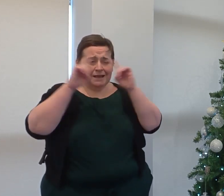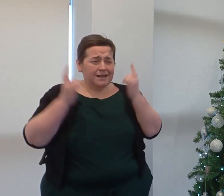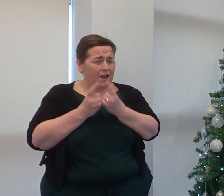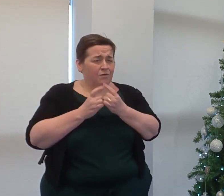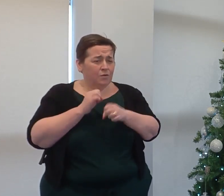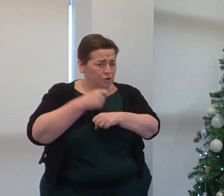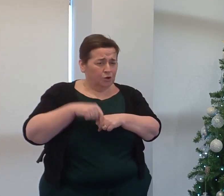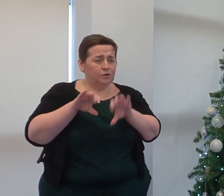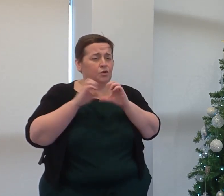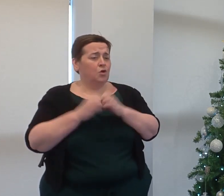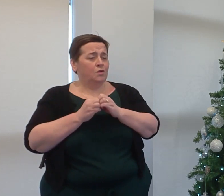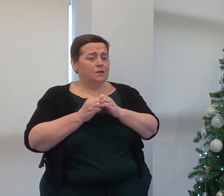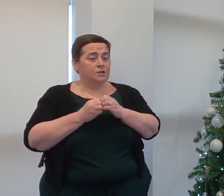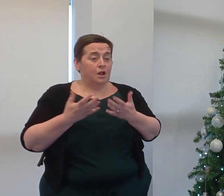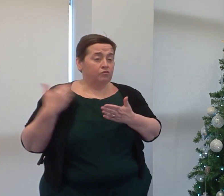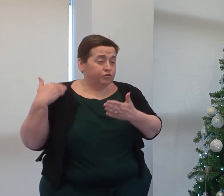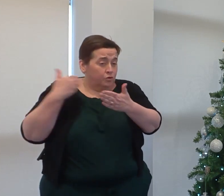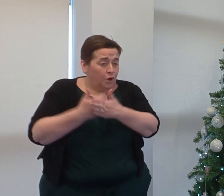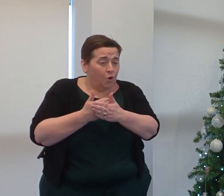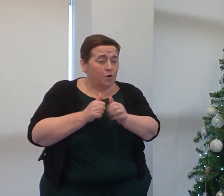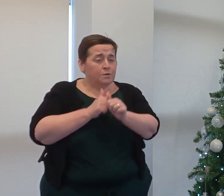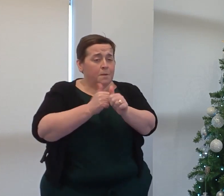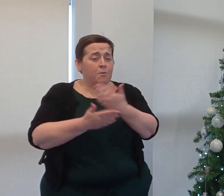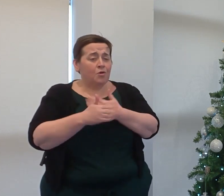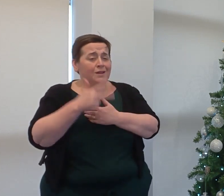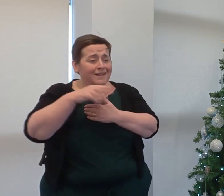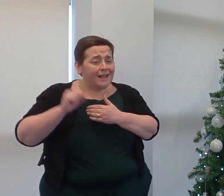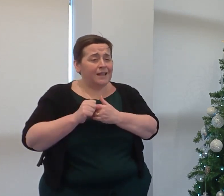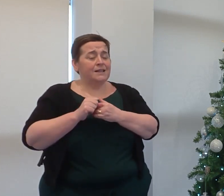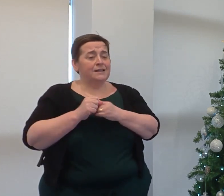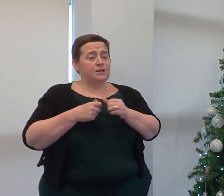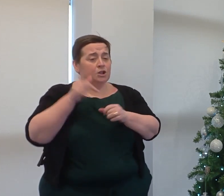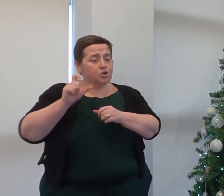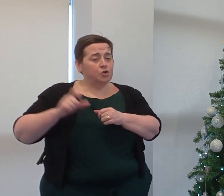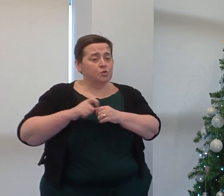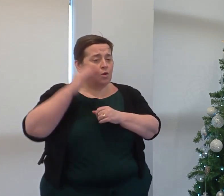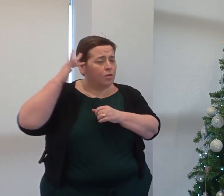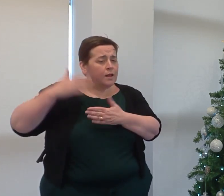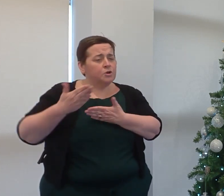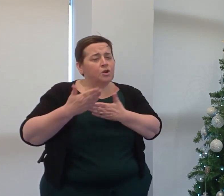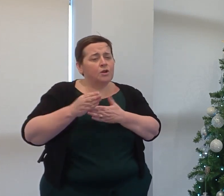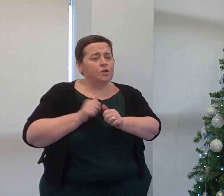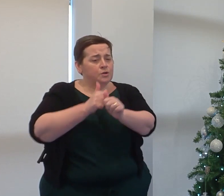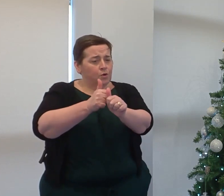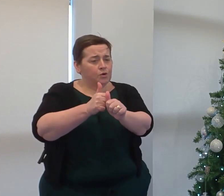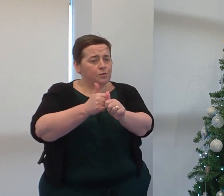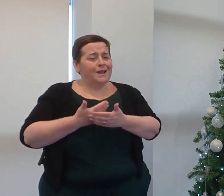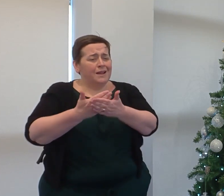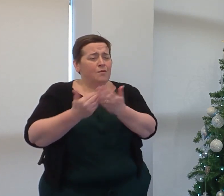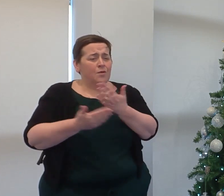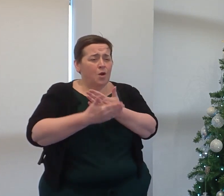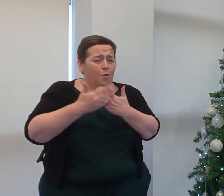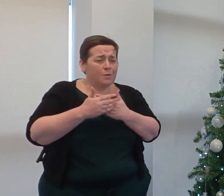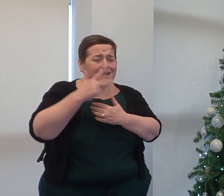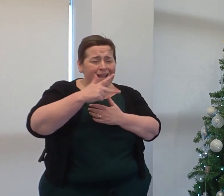here at the College and to date we have supported over 80 students with therapeutic counselling support and disbursed almost 800